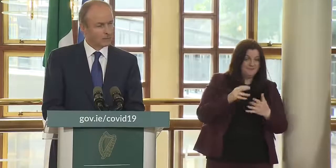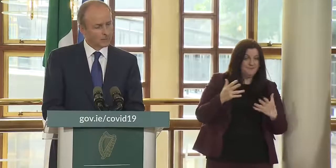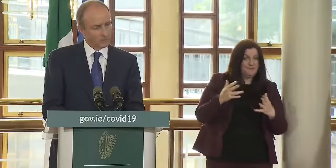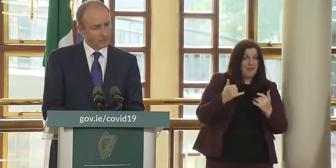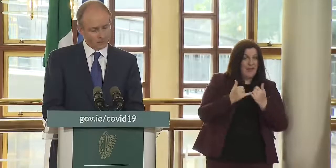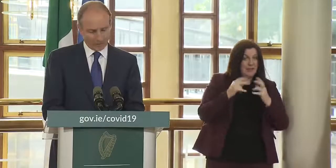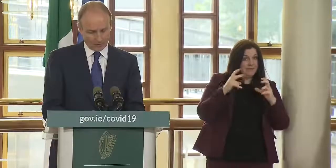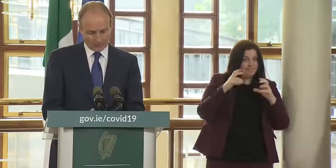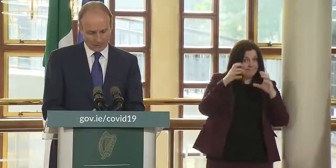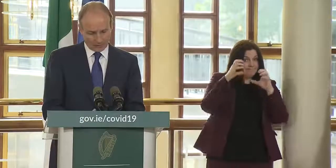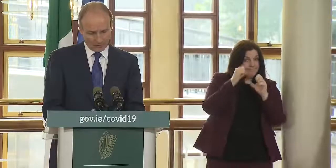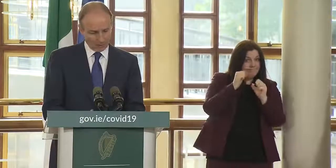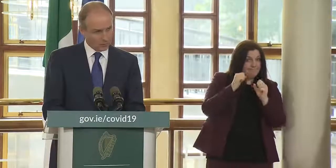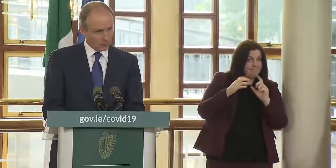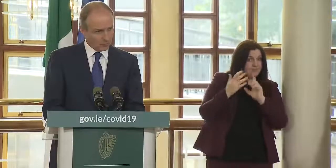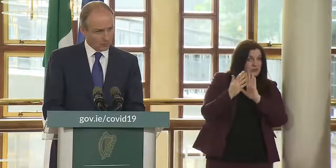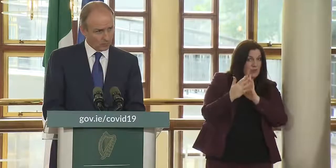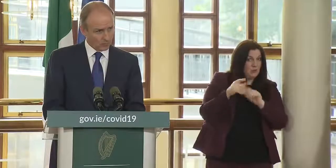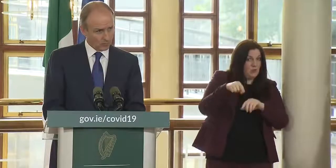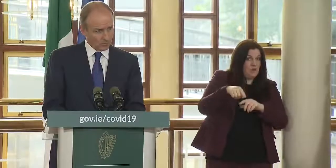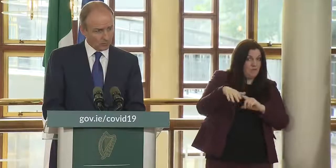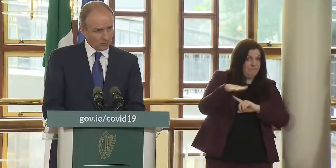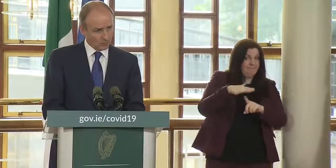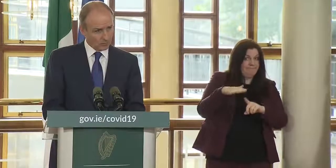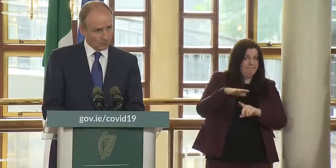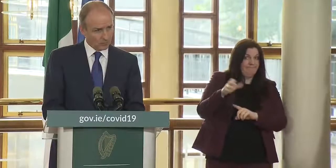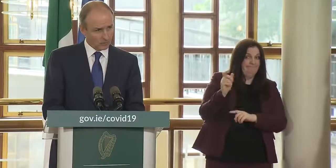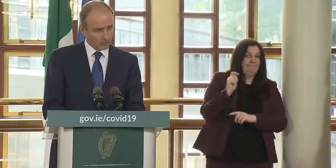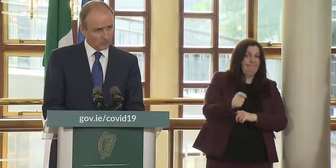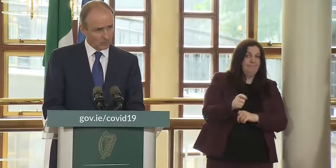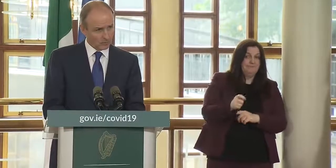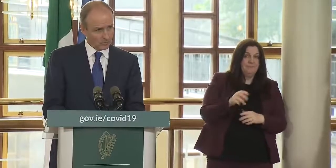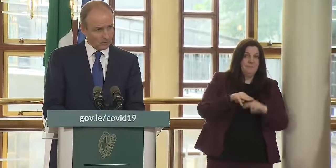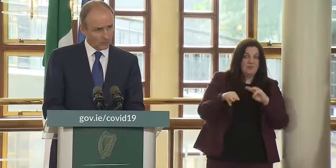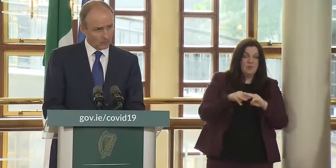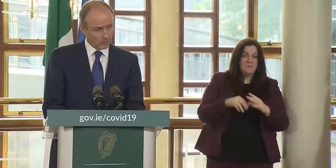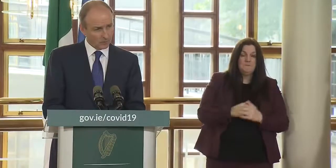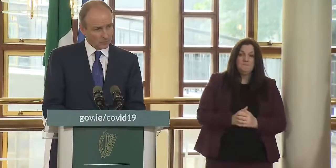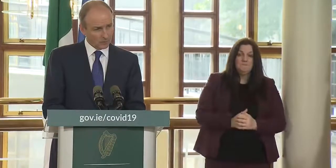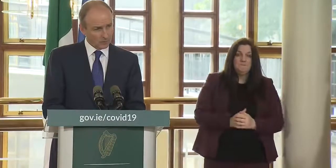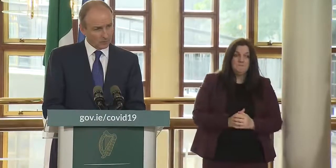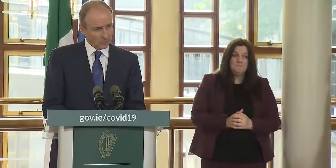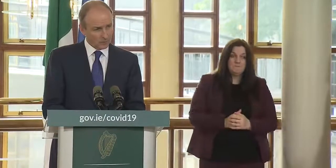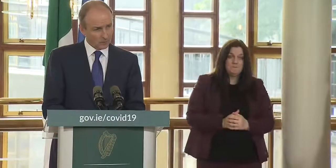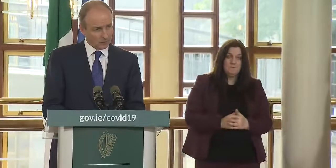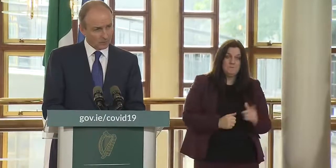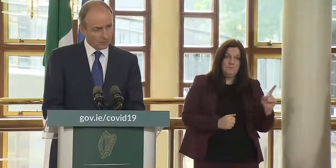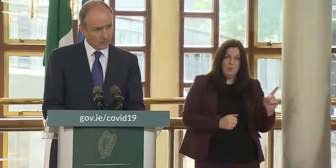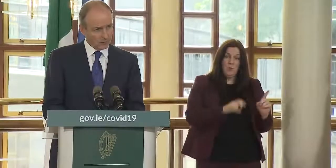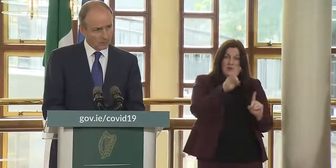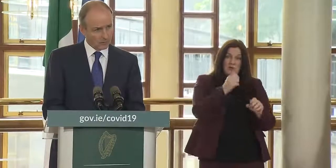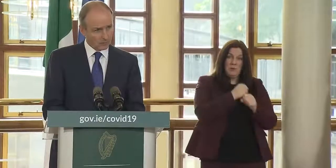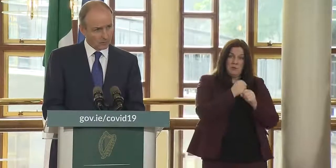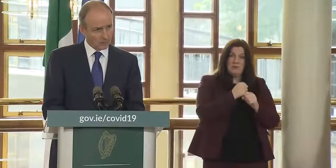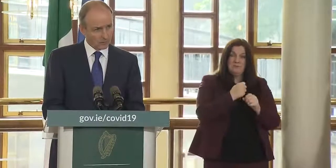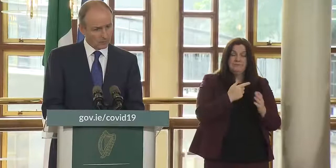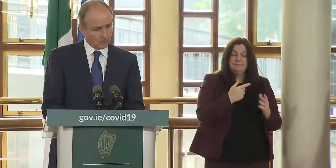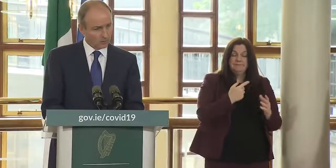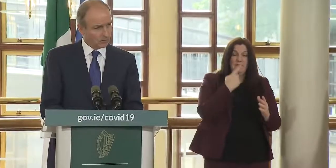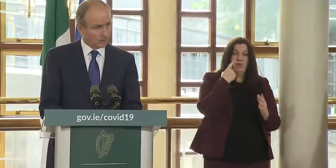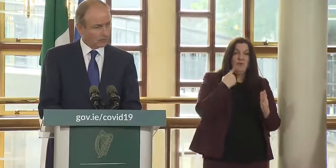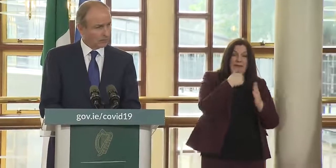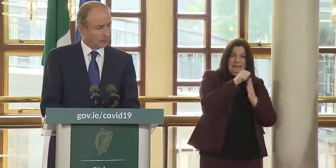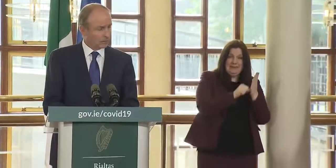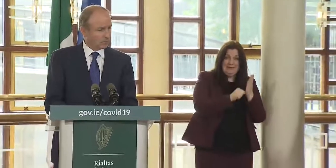and minister covey you said in terms of the reviews to the green list if somebody is on holiday in a green listed